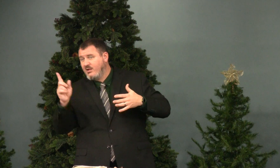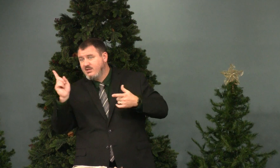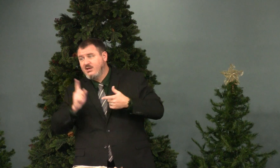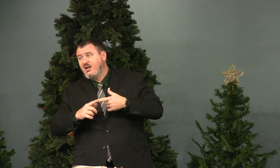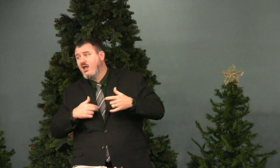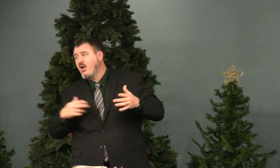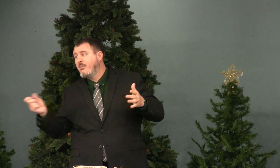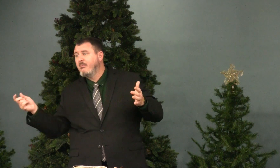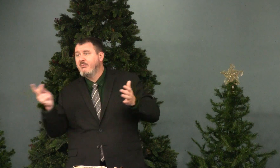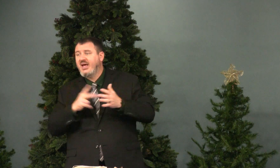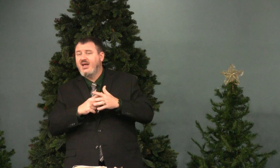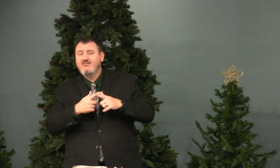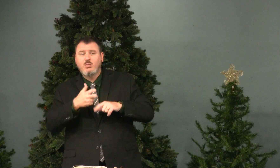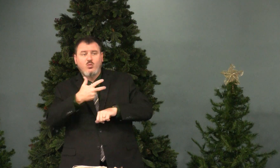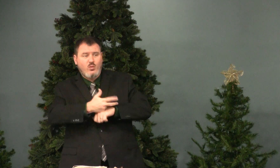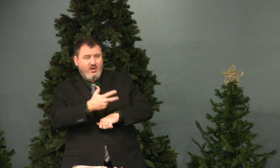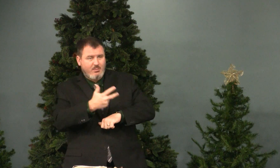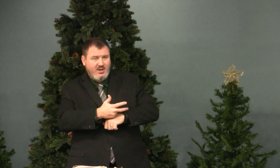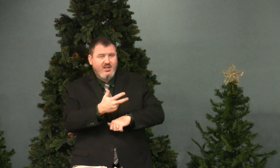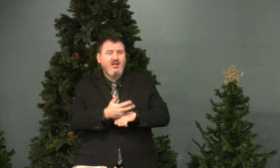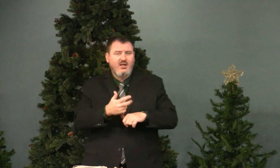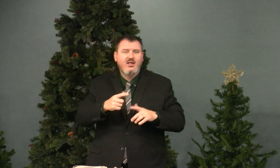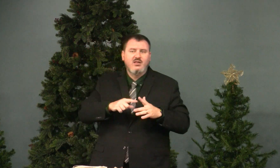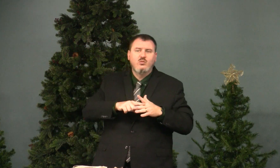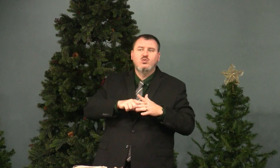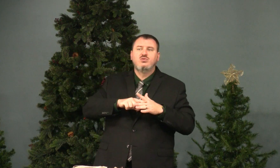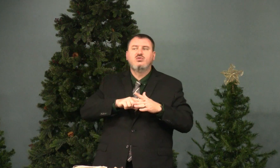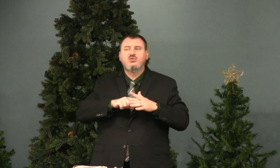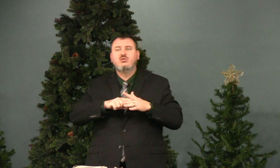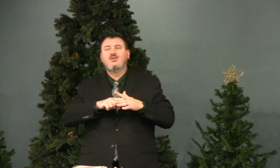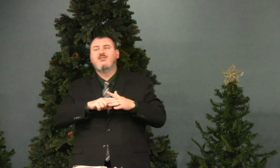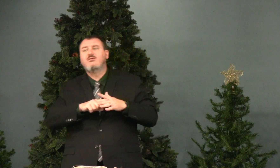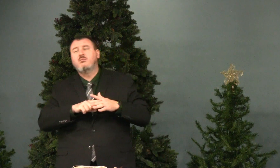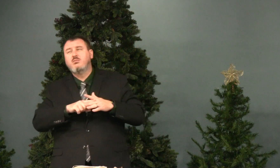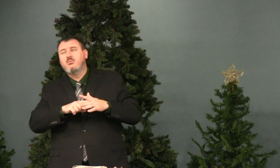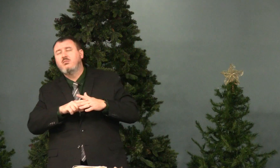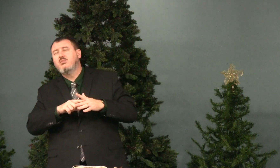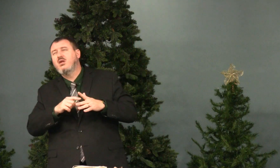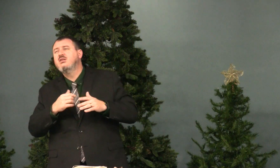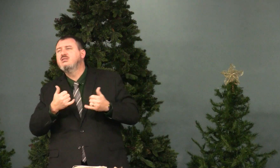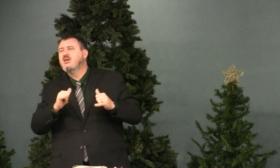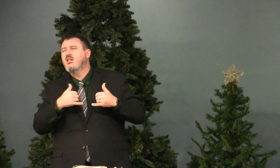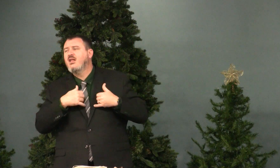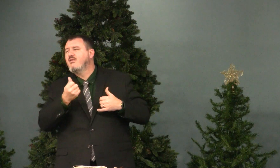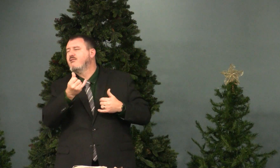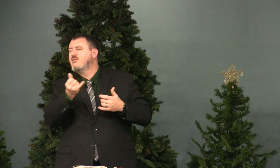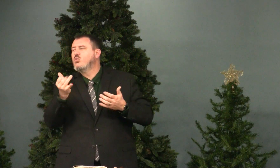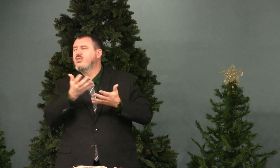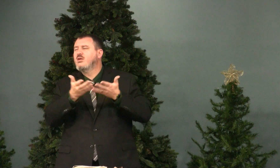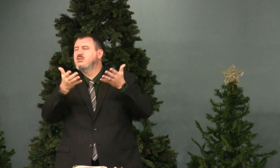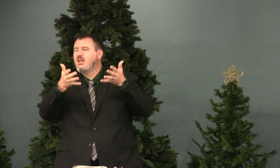until I come back from my vacation, and then we'll start having,